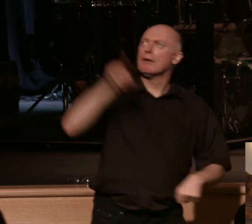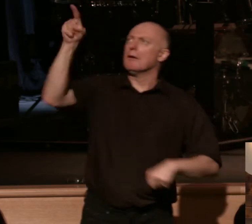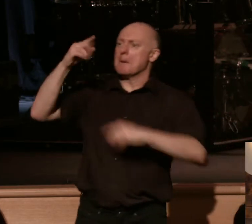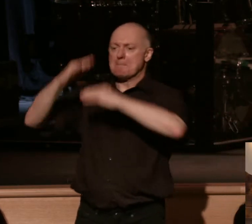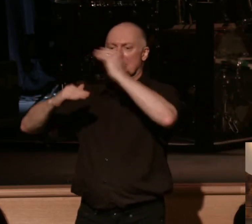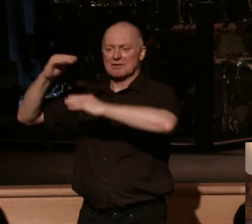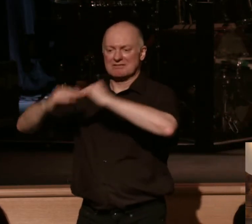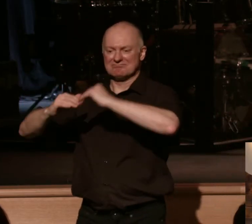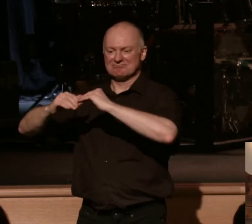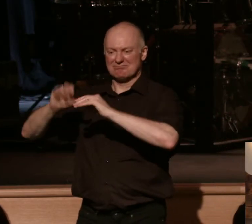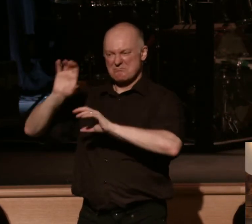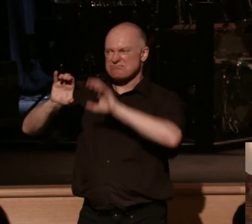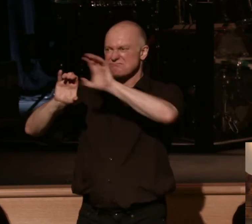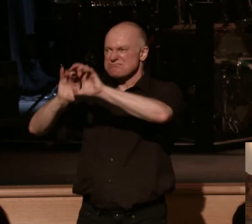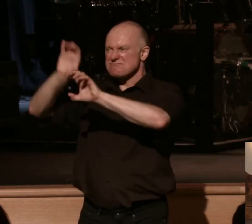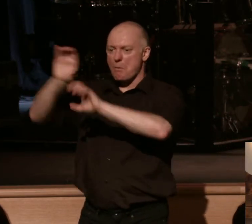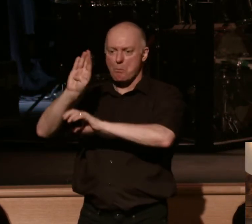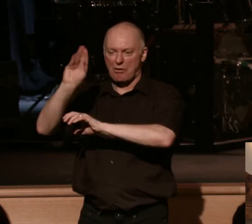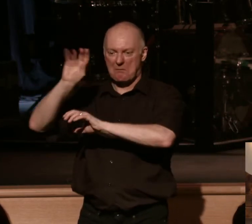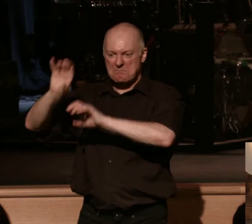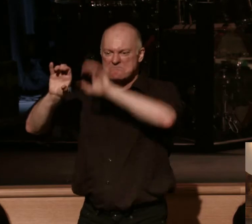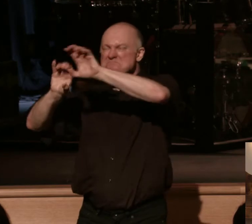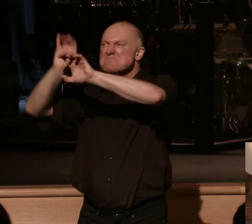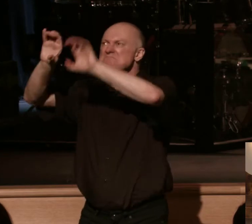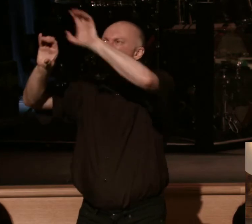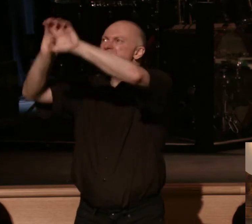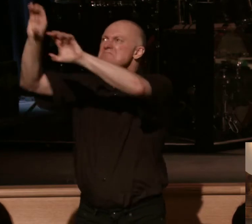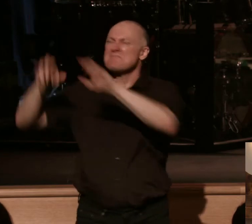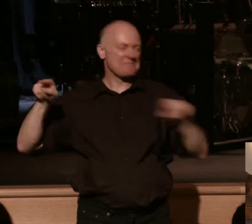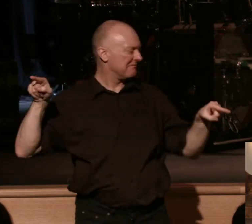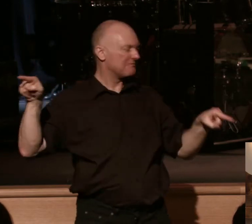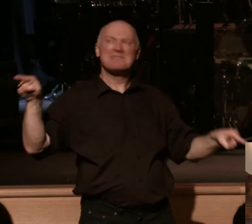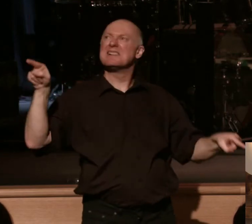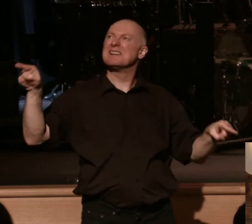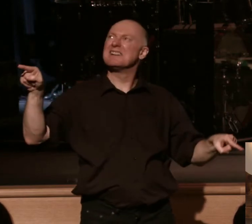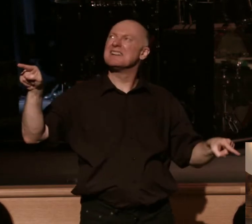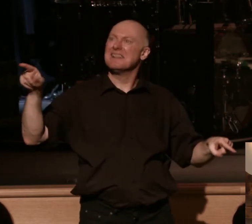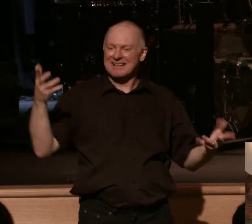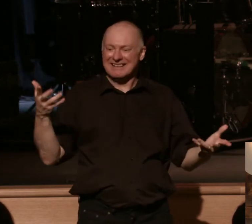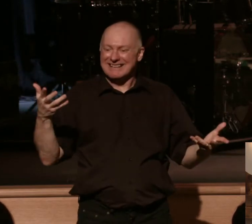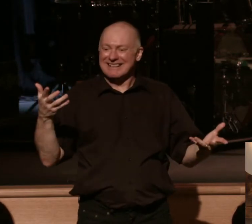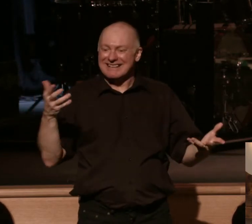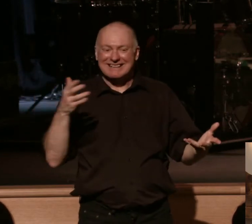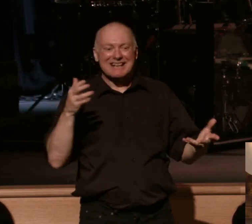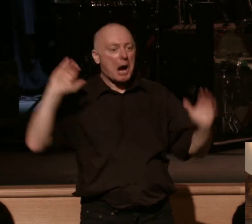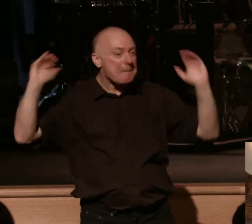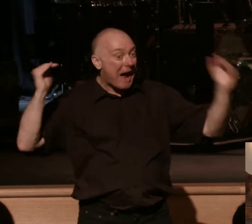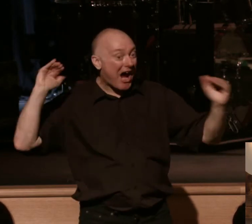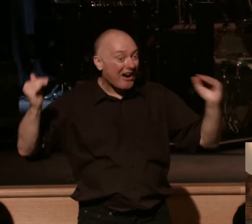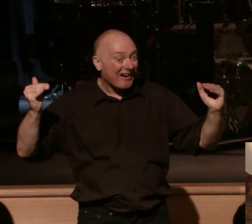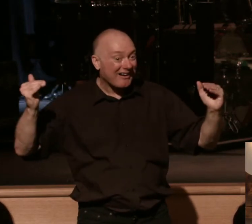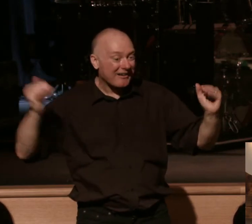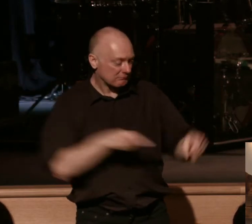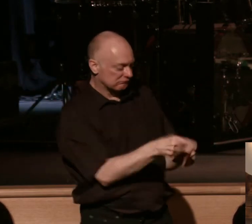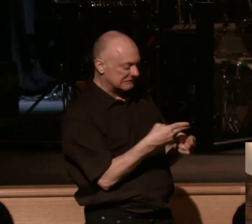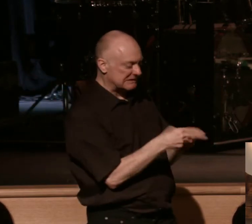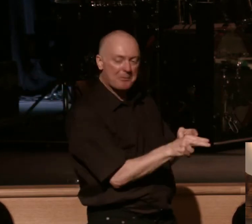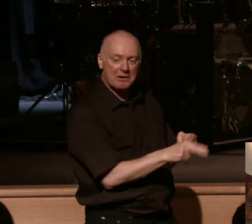home, which is also like the tent, with a house eternal in the heavens as like the building from God. So one's temporary and one's